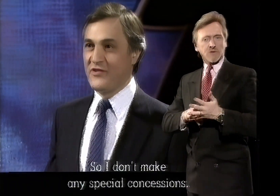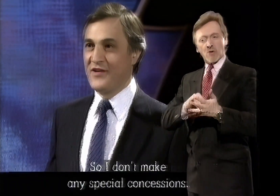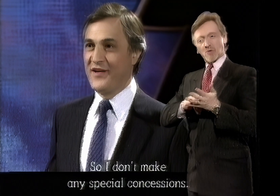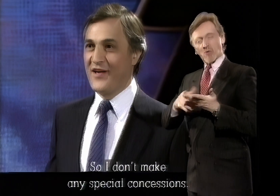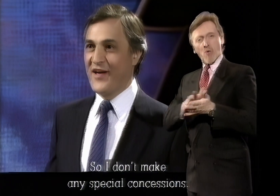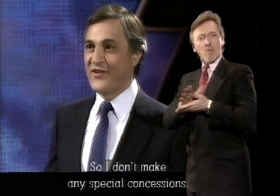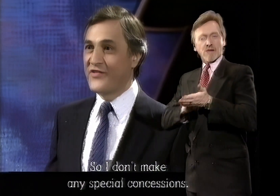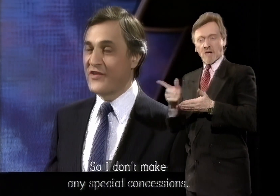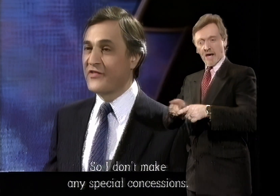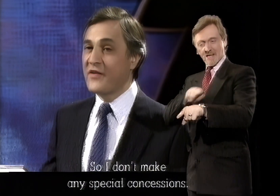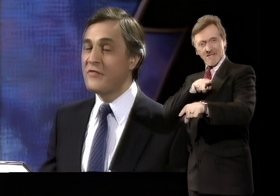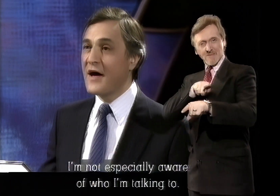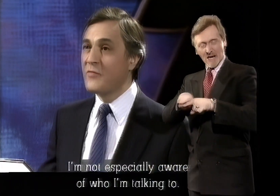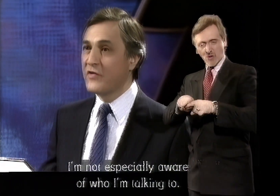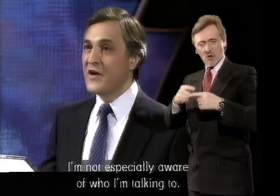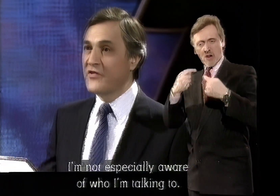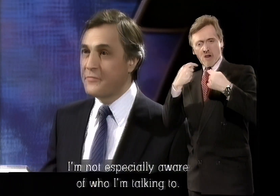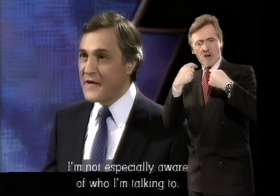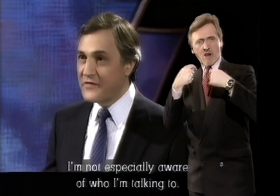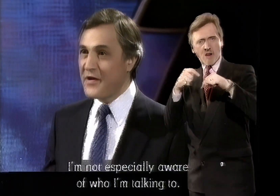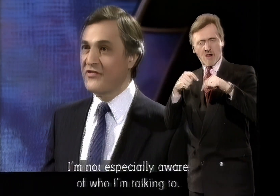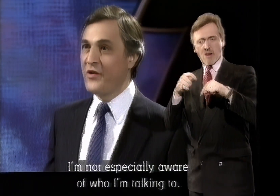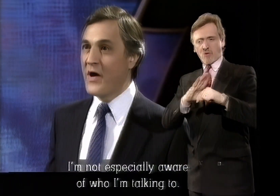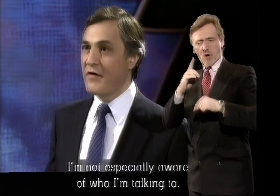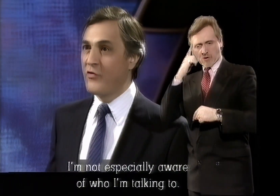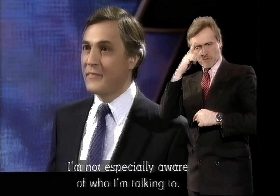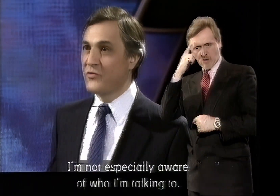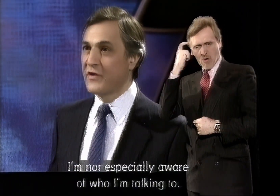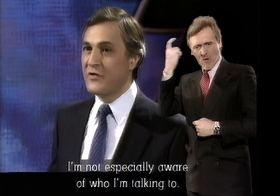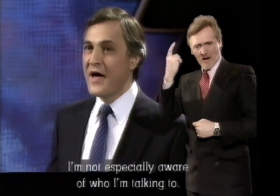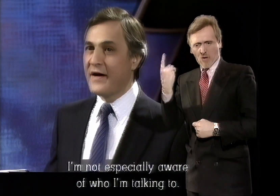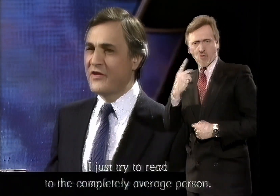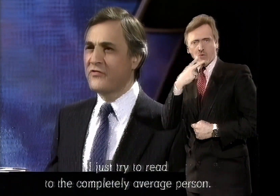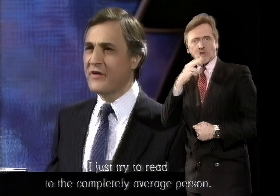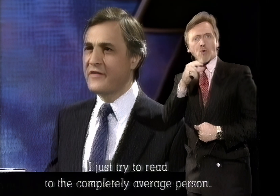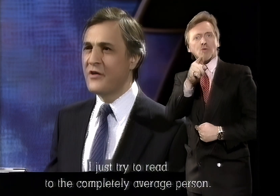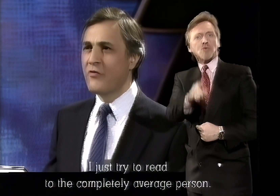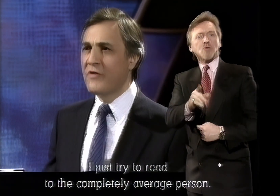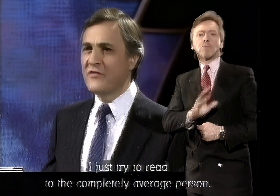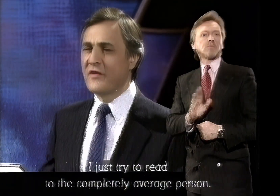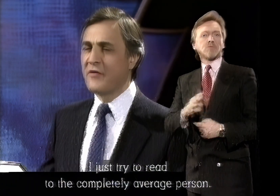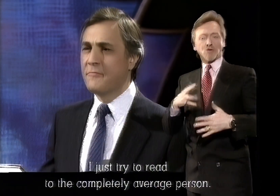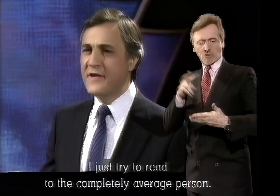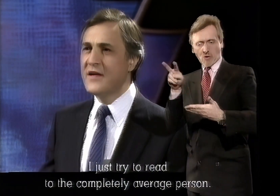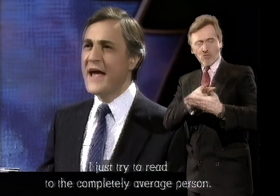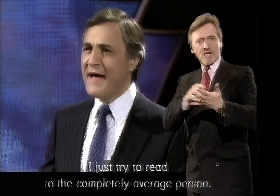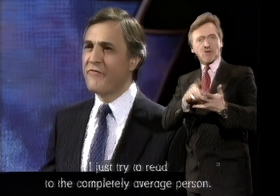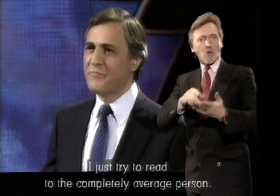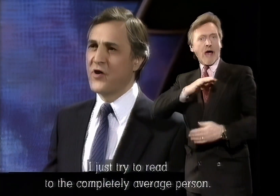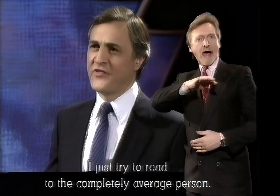concessions. I'm not especially aware of who I'm talking to. I just try to read to the completely average person.